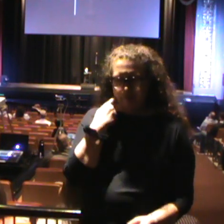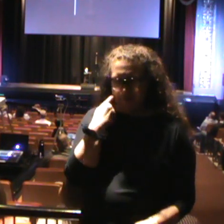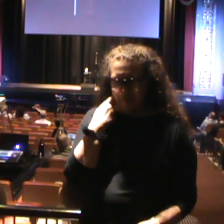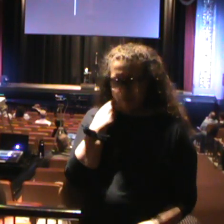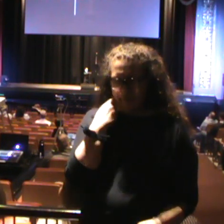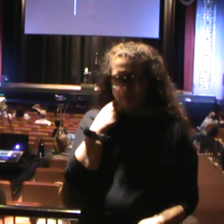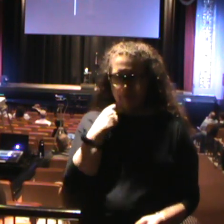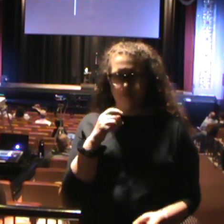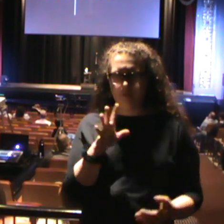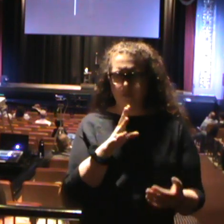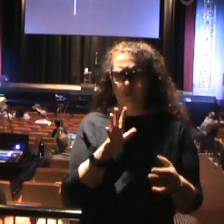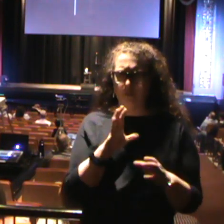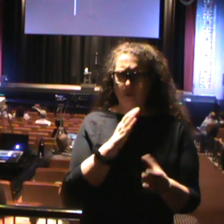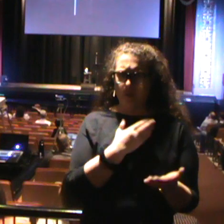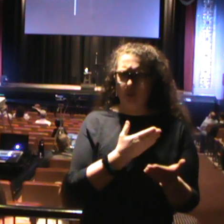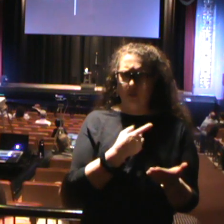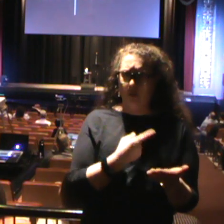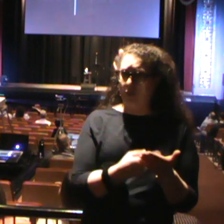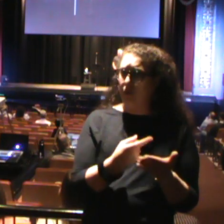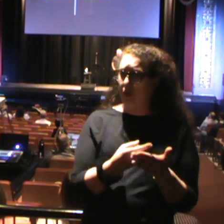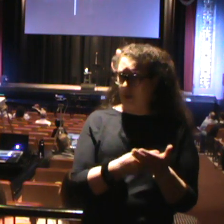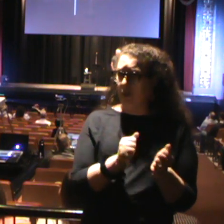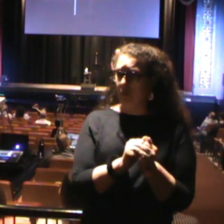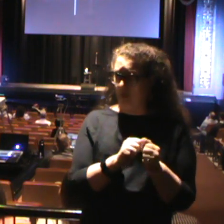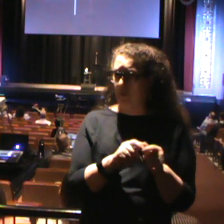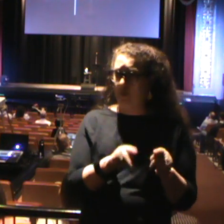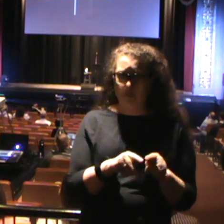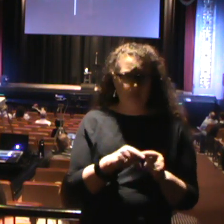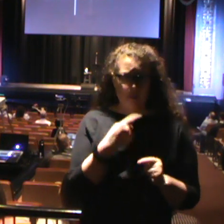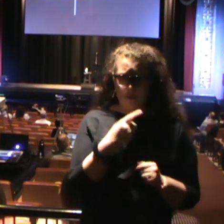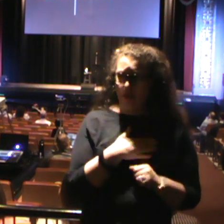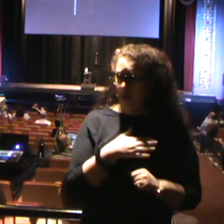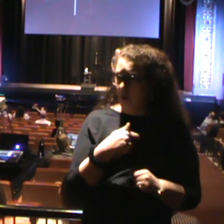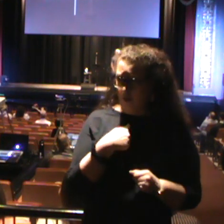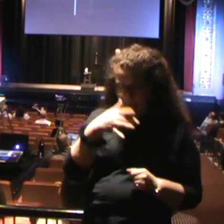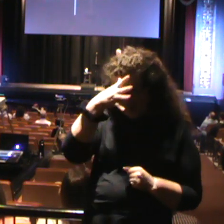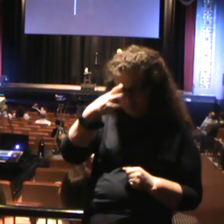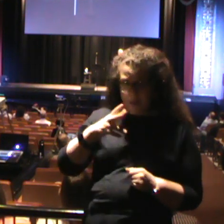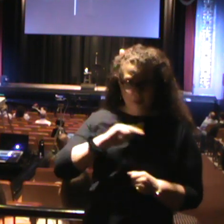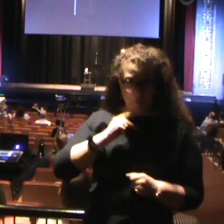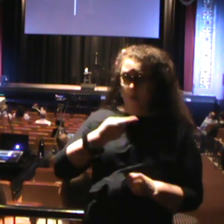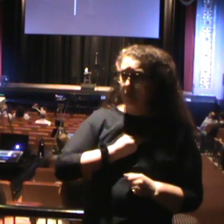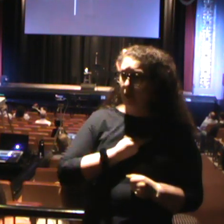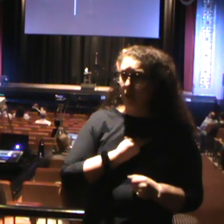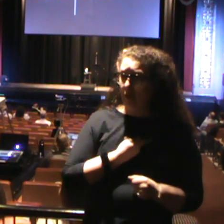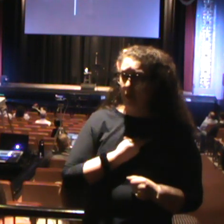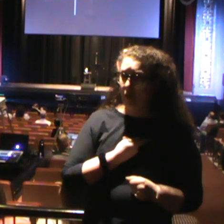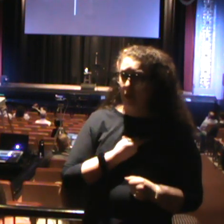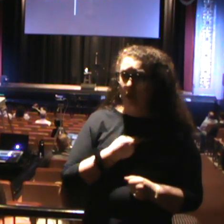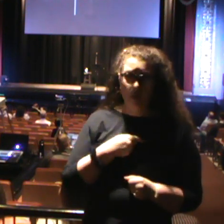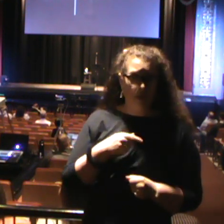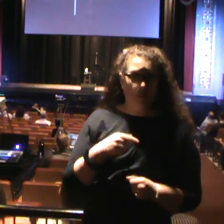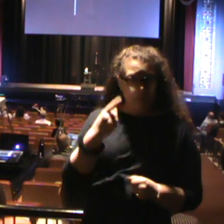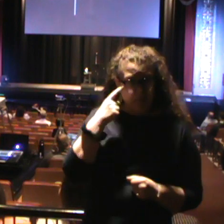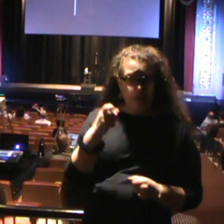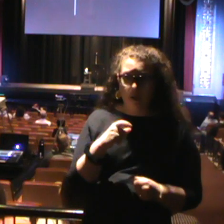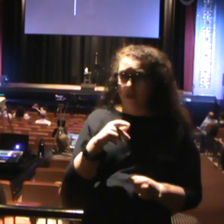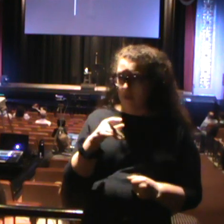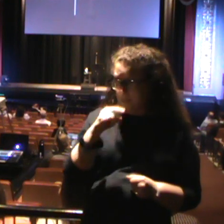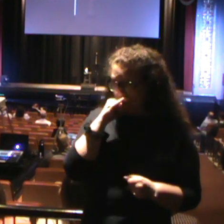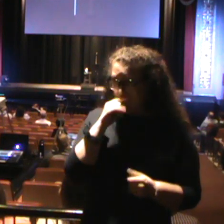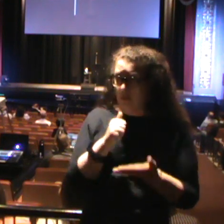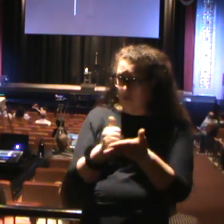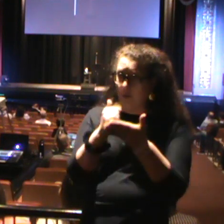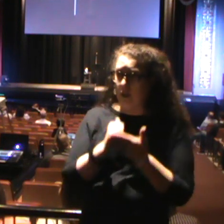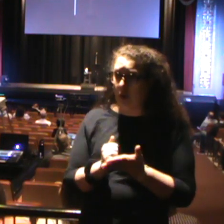people said, you know what, I'd be upset because that's my money making. That's how we make money. And my kids help me make money. And they're leaving this